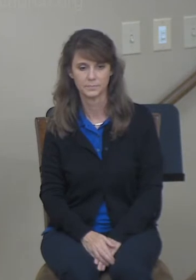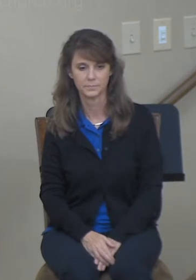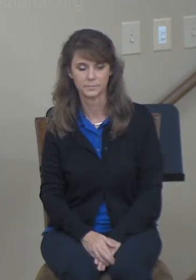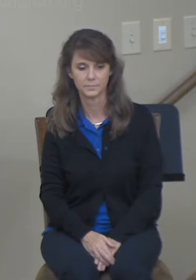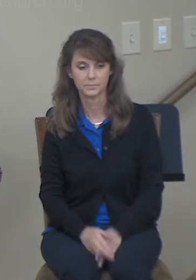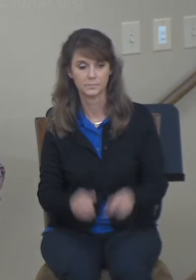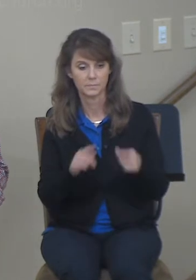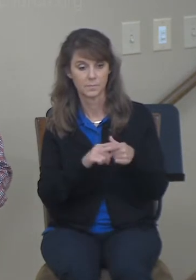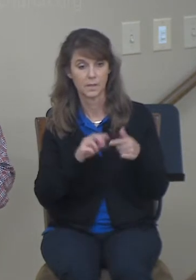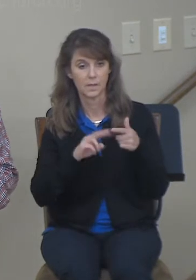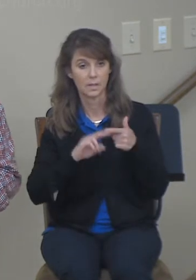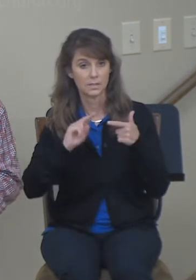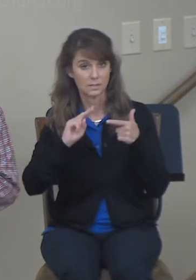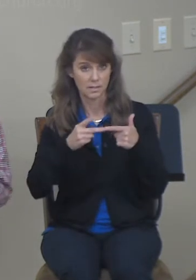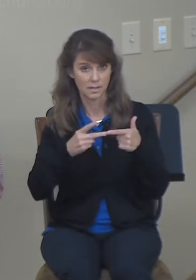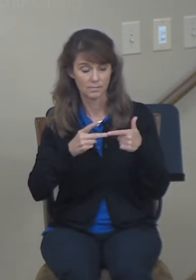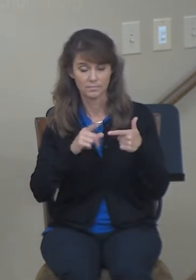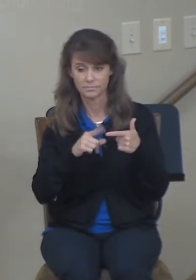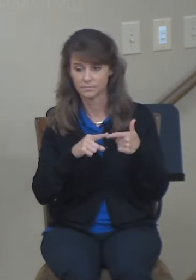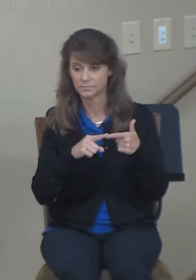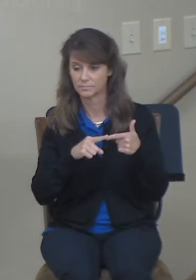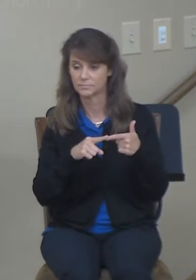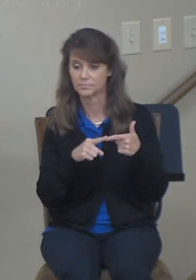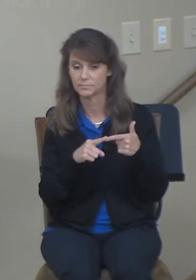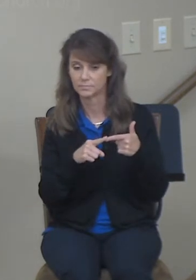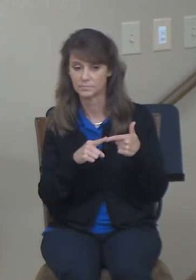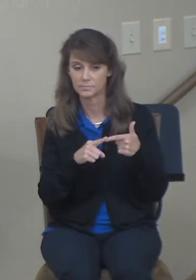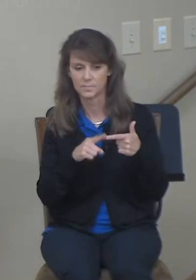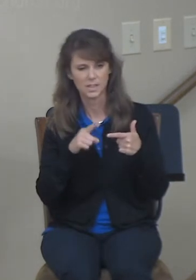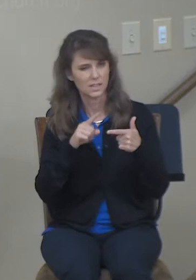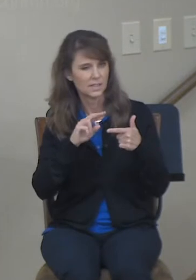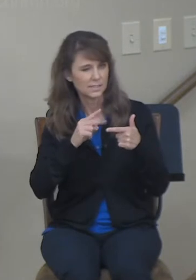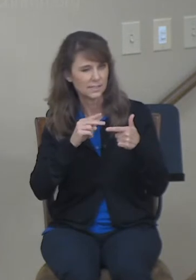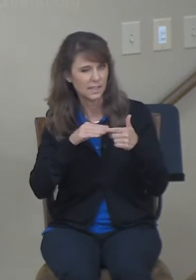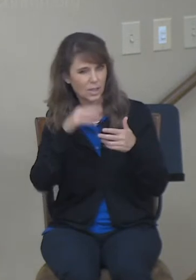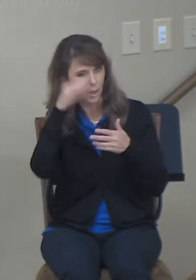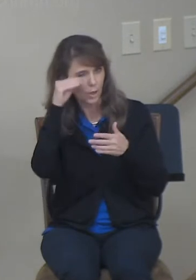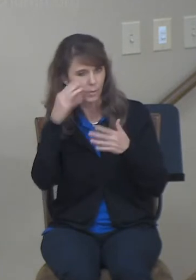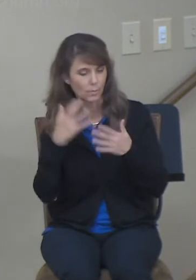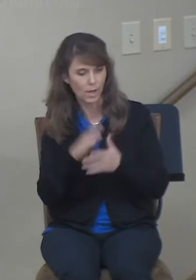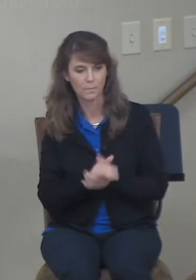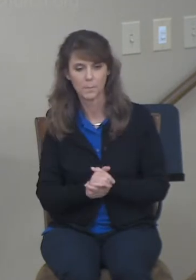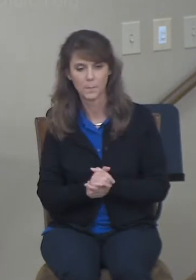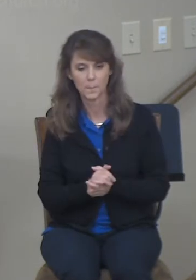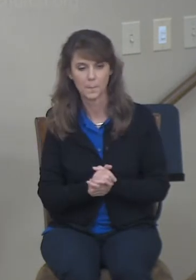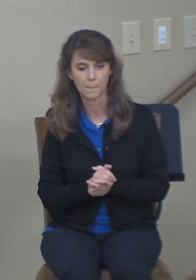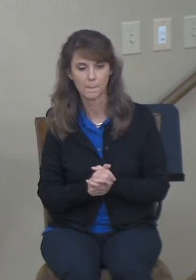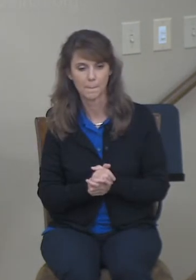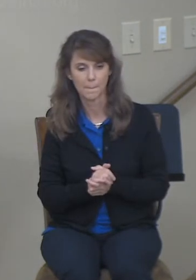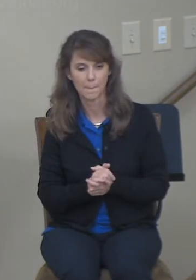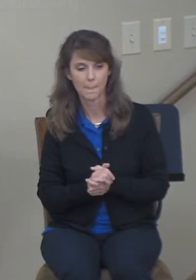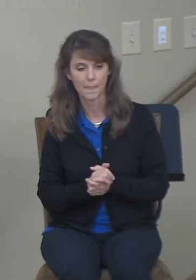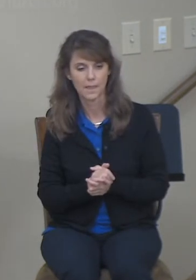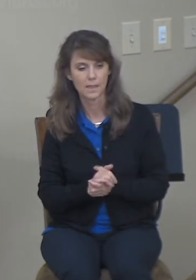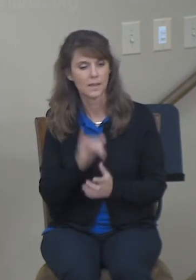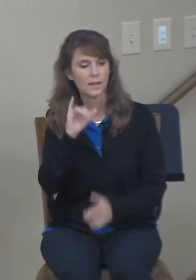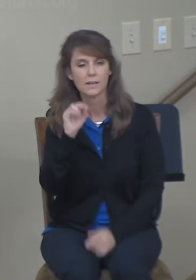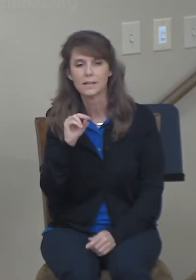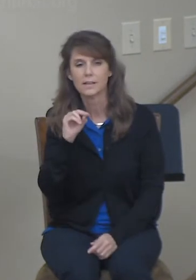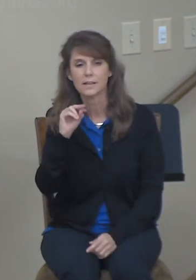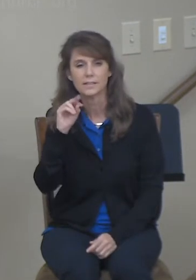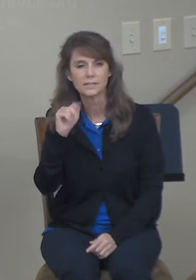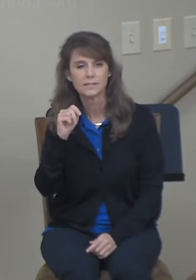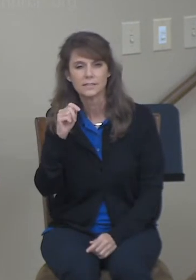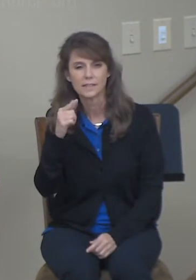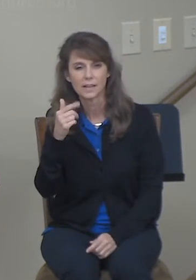The second thing I would point out from this text is really just the ideas of integrity and having